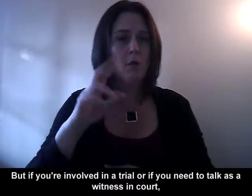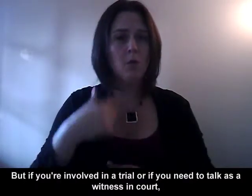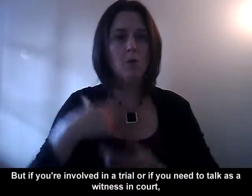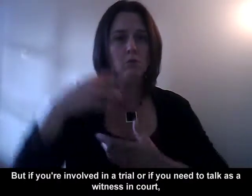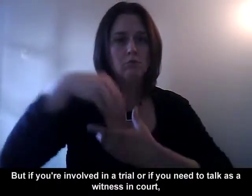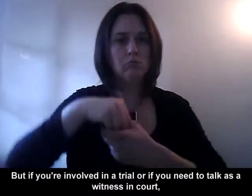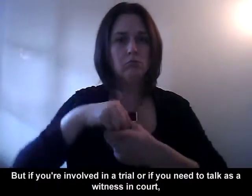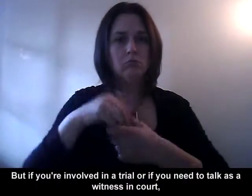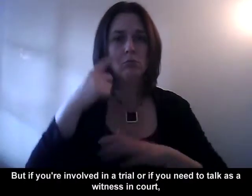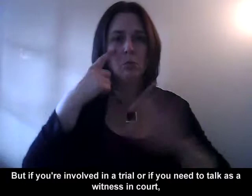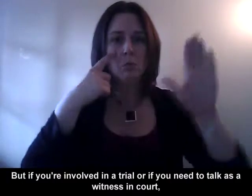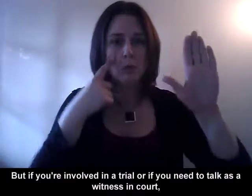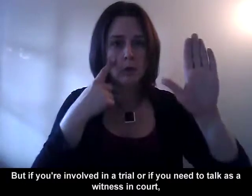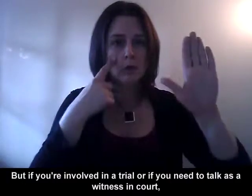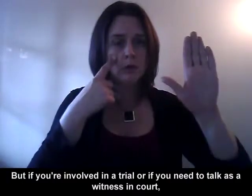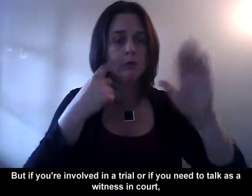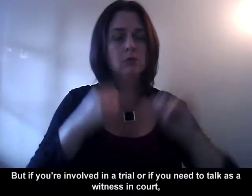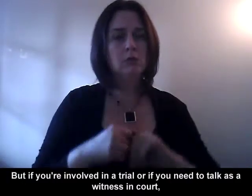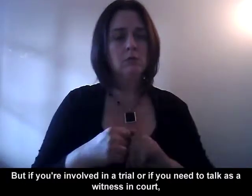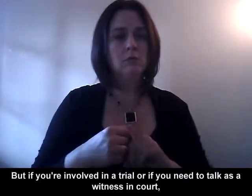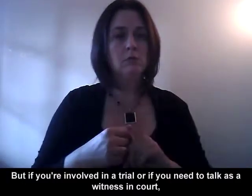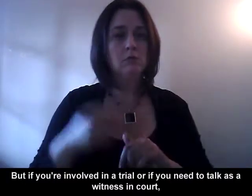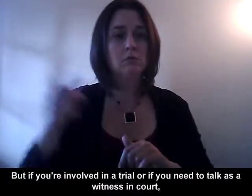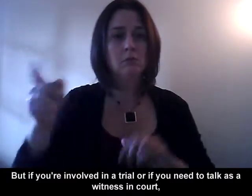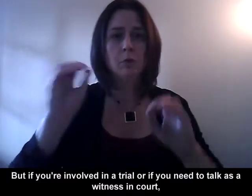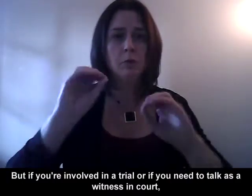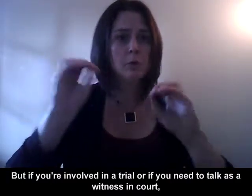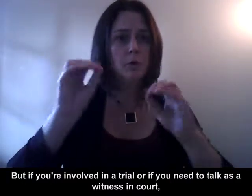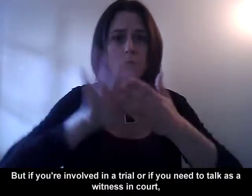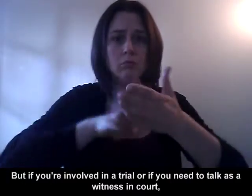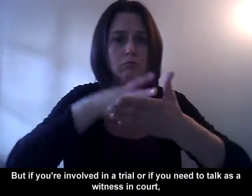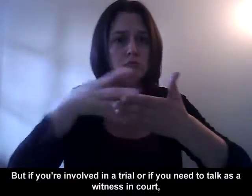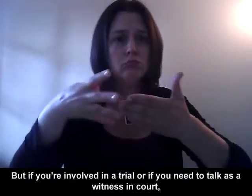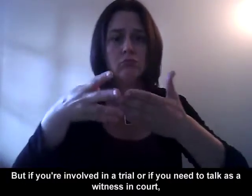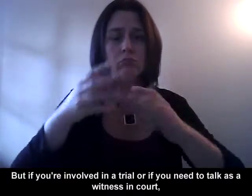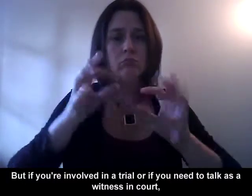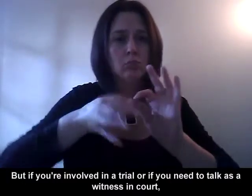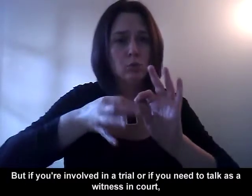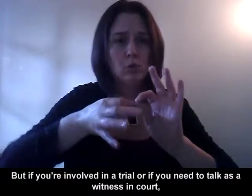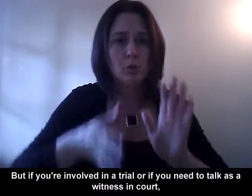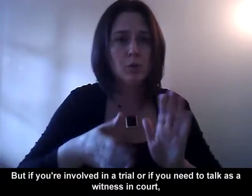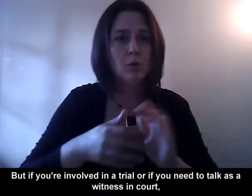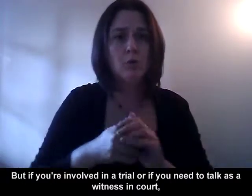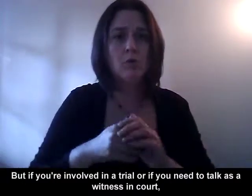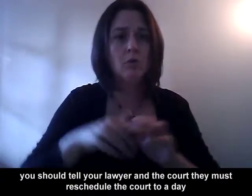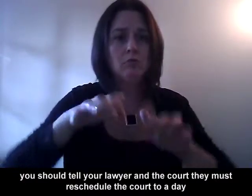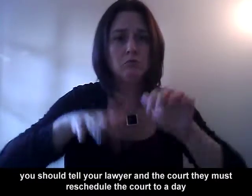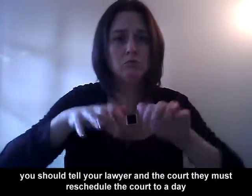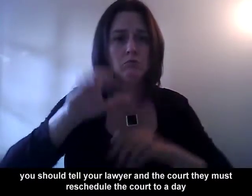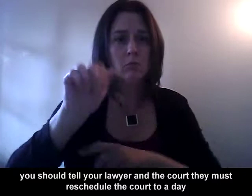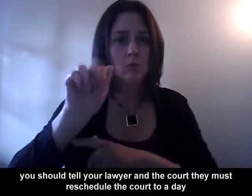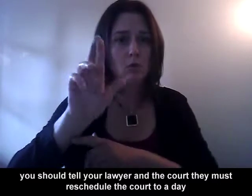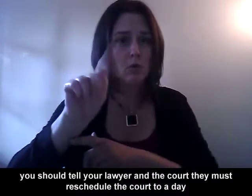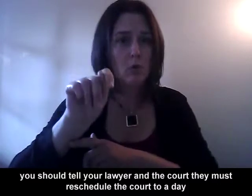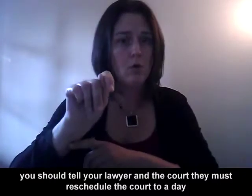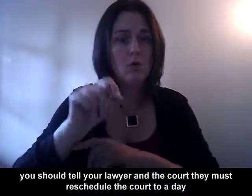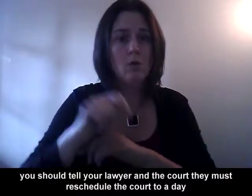But if you're involved in a trial or if you need to talk as a witness in court, you should tell your lawyer and the court